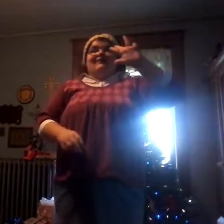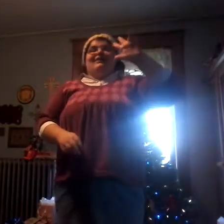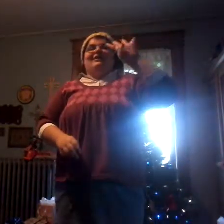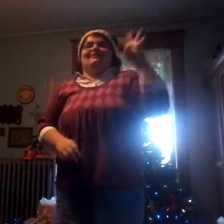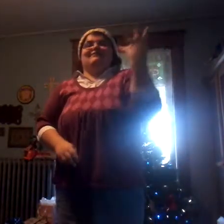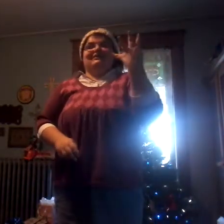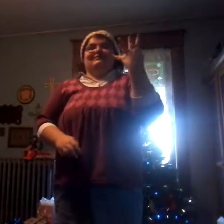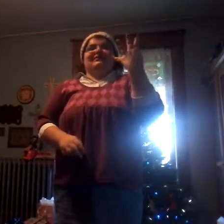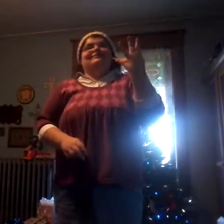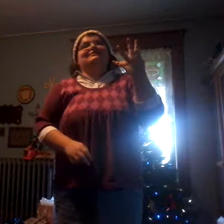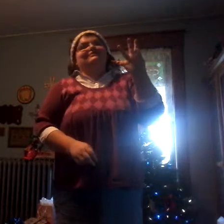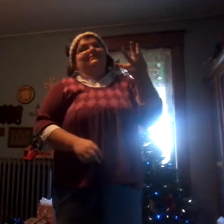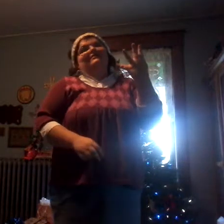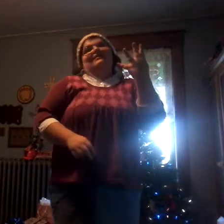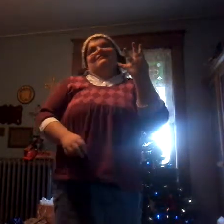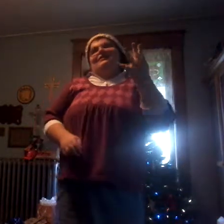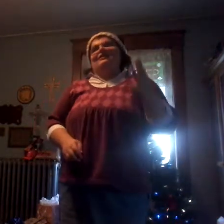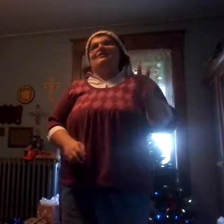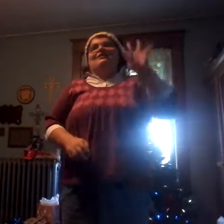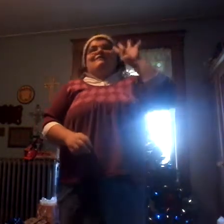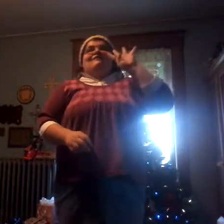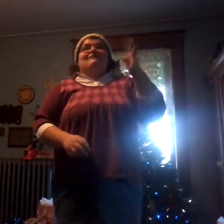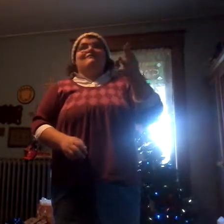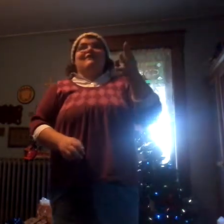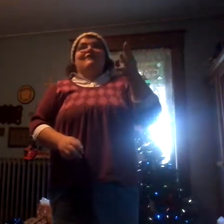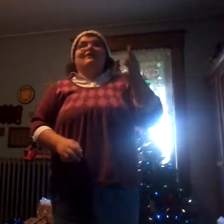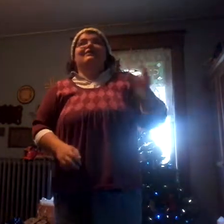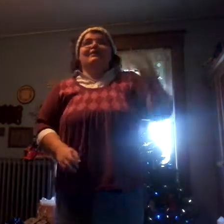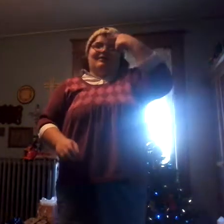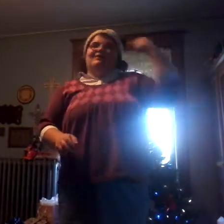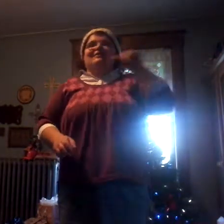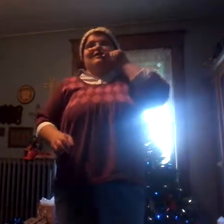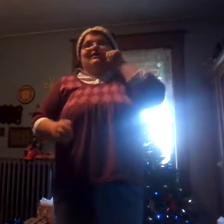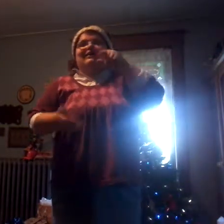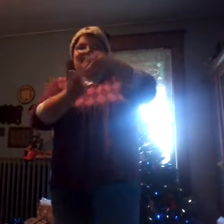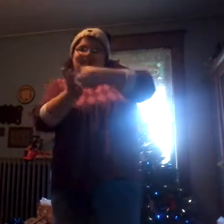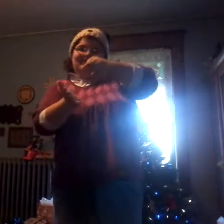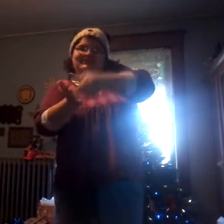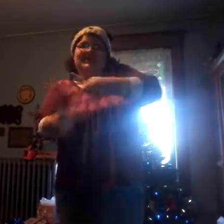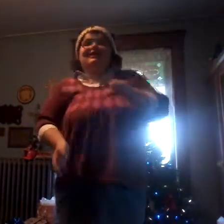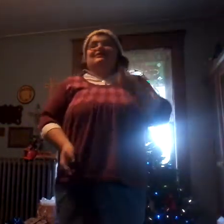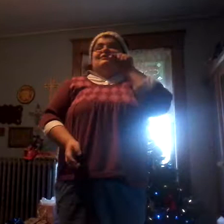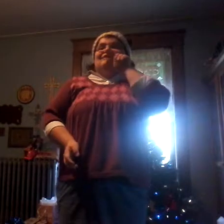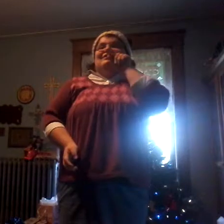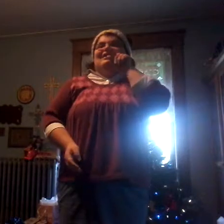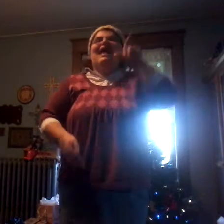day of Christmas, my true love gave to me, four calling birds, three franches, two turtle